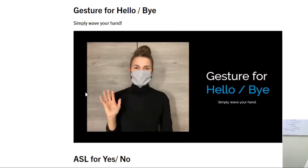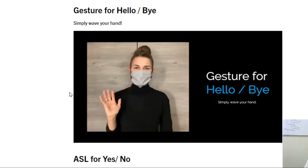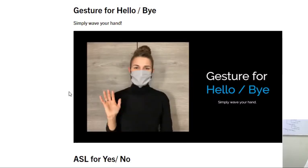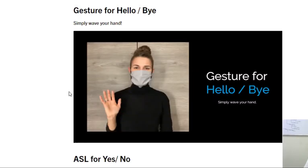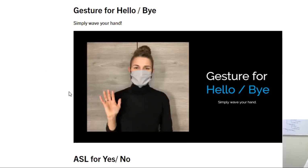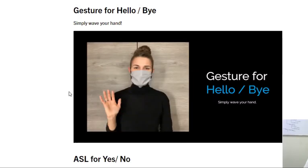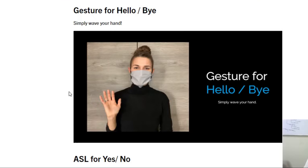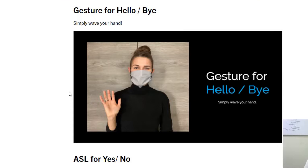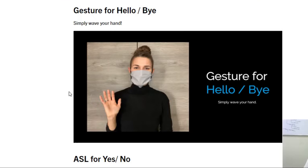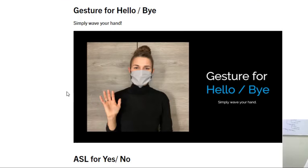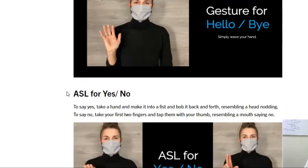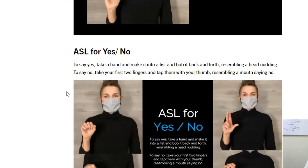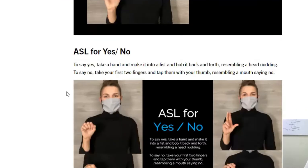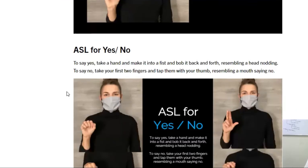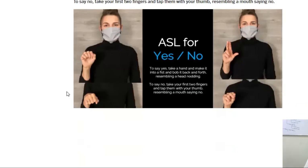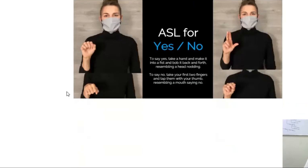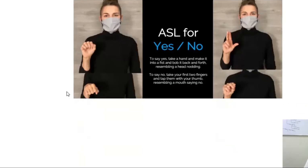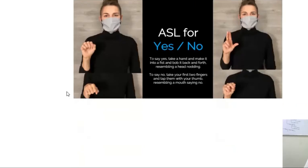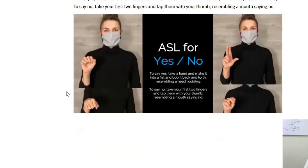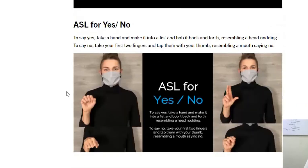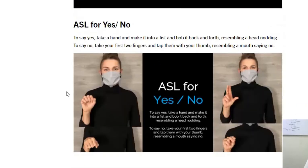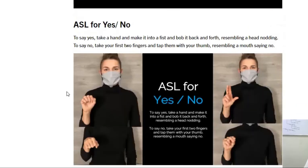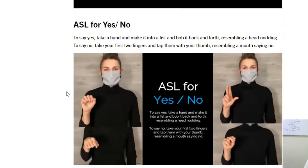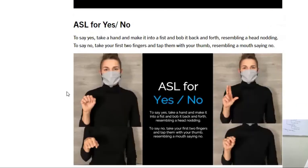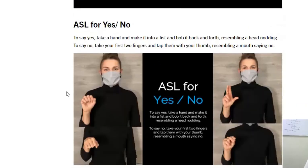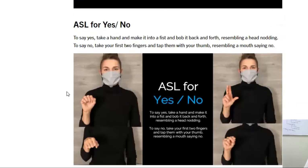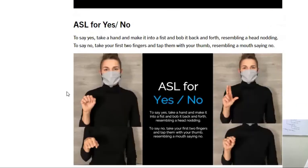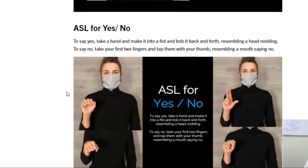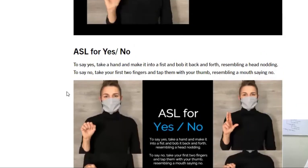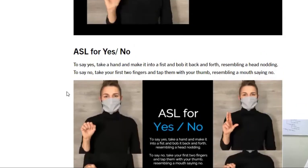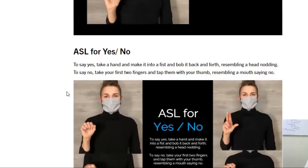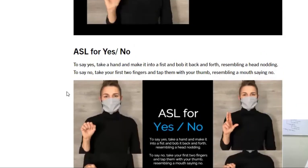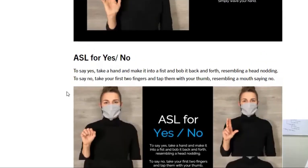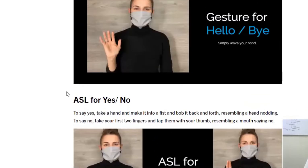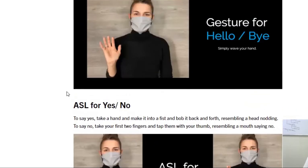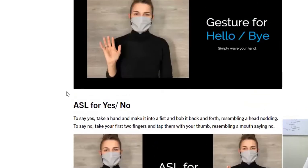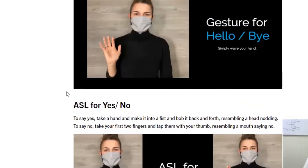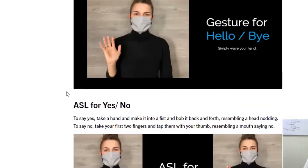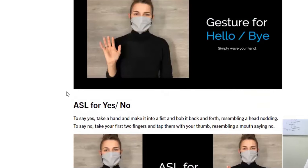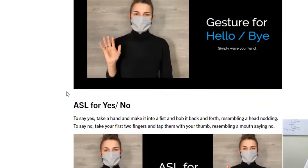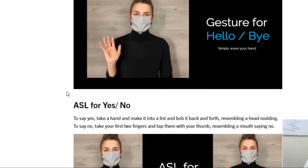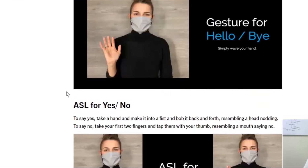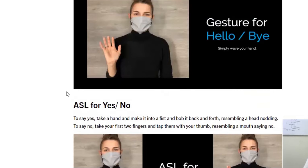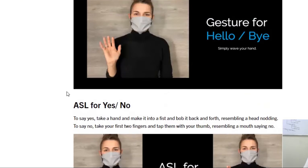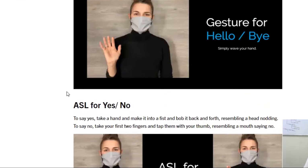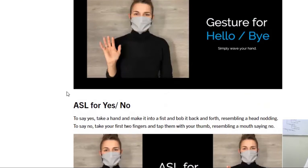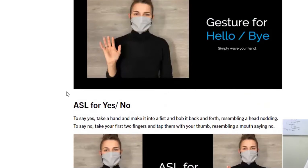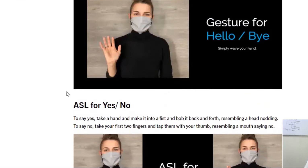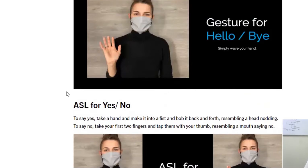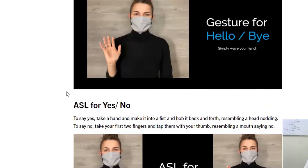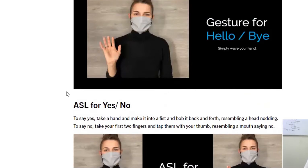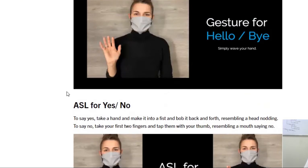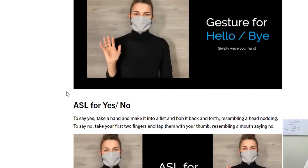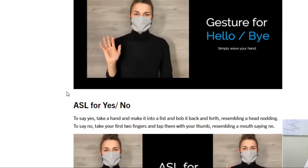that means like you are trying to say hello and uh it is yes or no okay so here uh what will we are gonna do